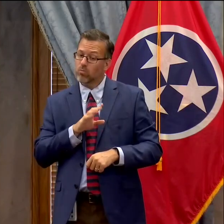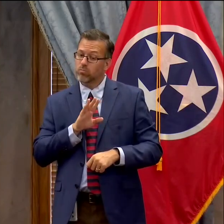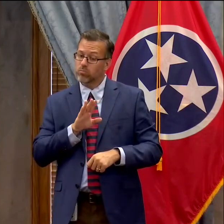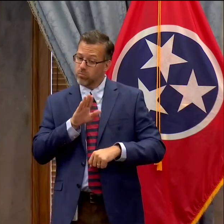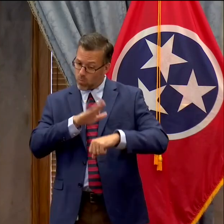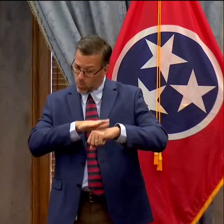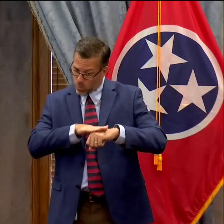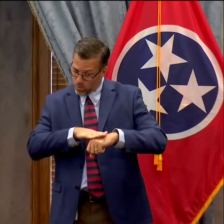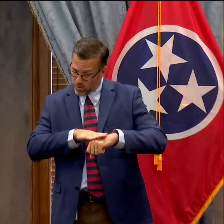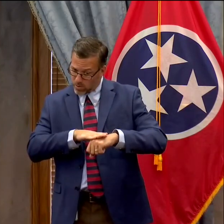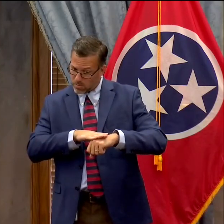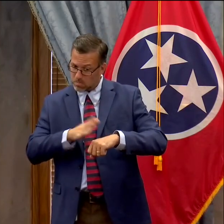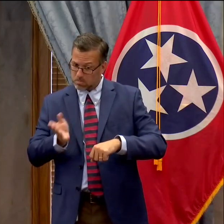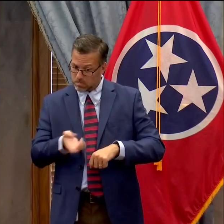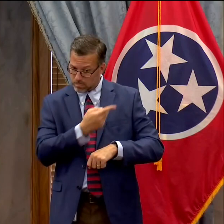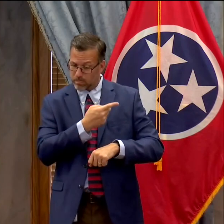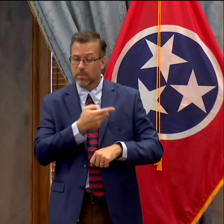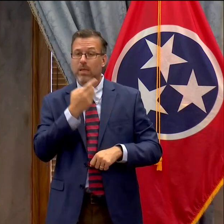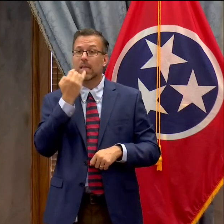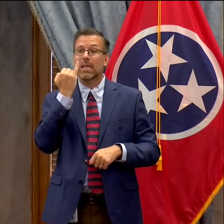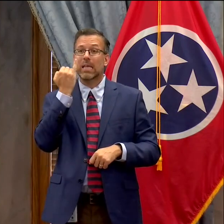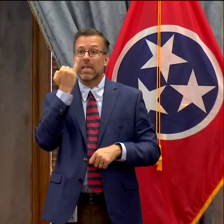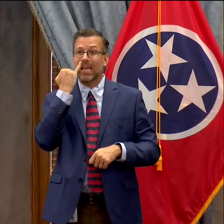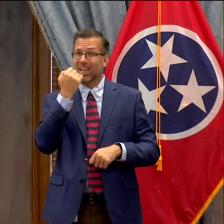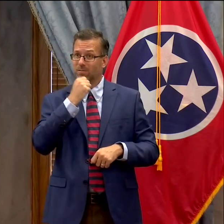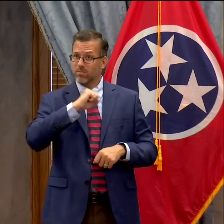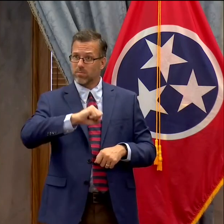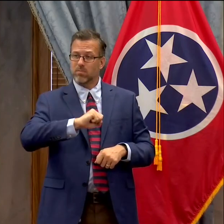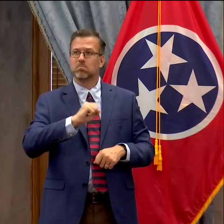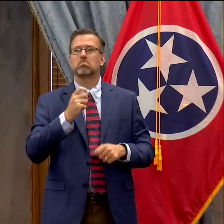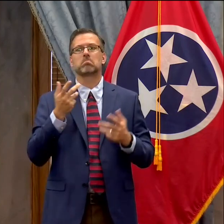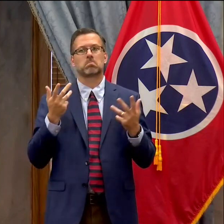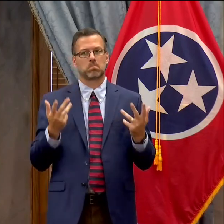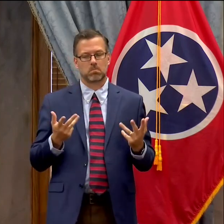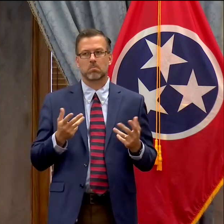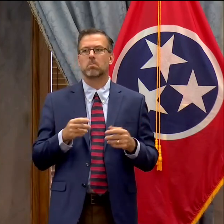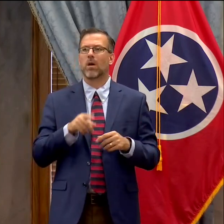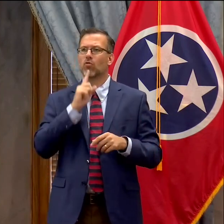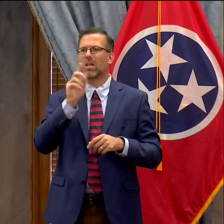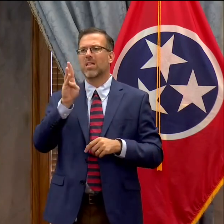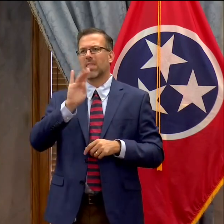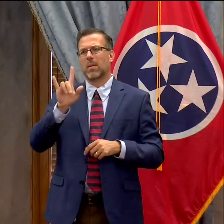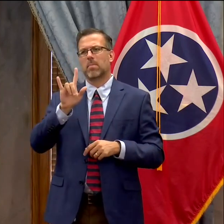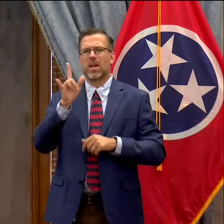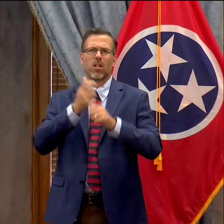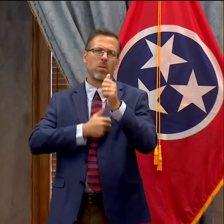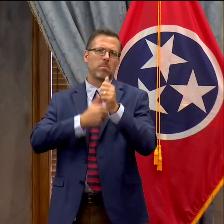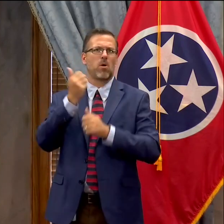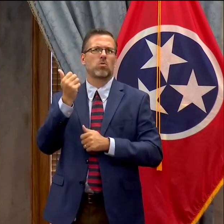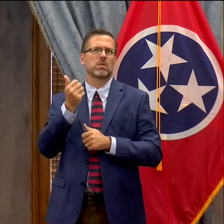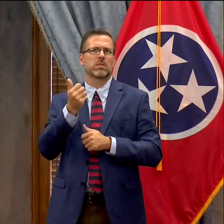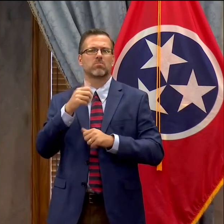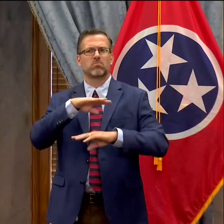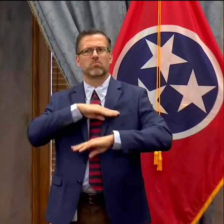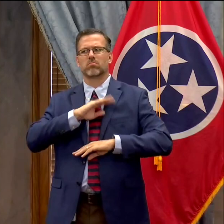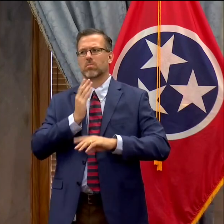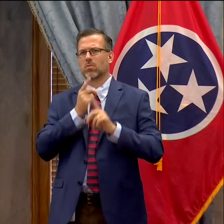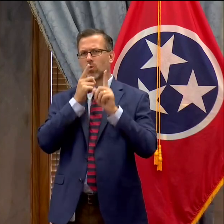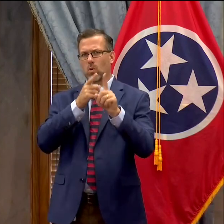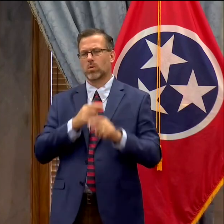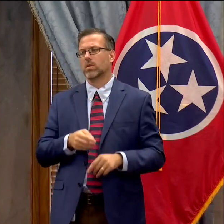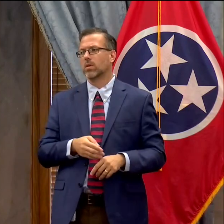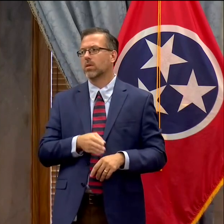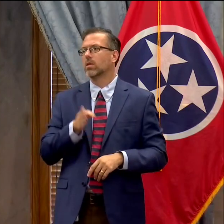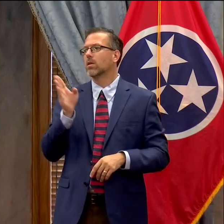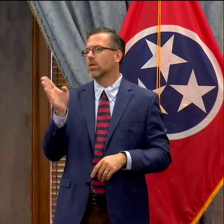I think the bill in broadly in broad terms accomplishes what we wanted to do. So so broadly yes it achieves the goal specifically that